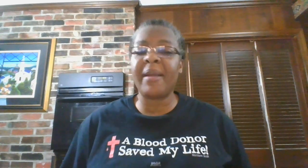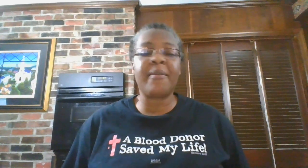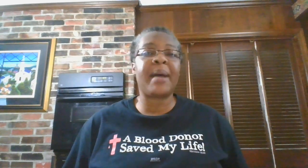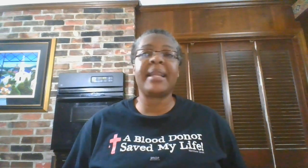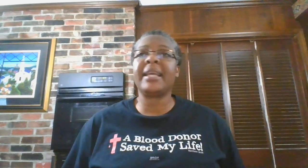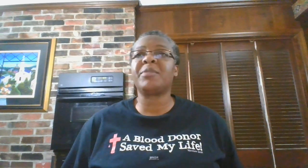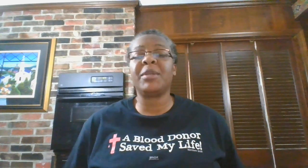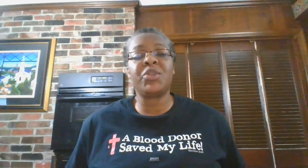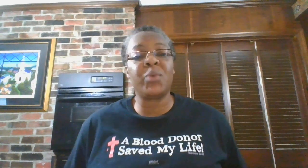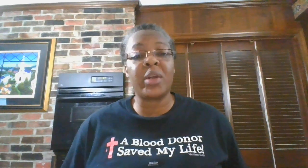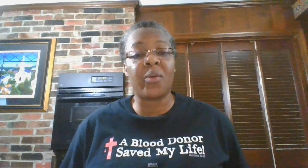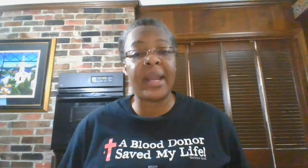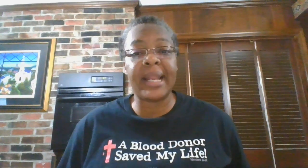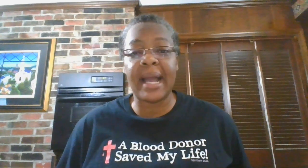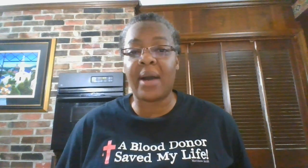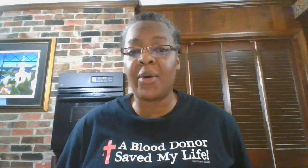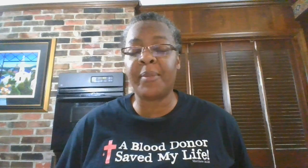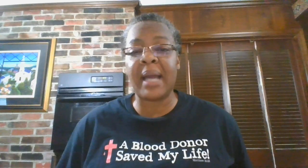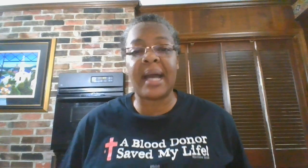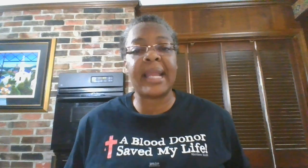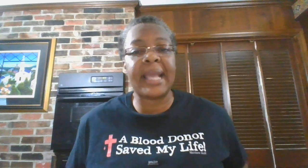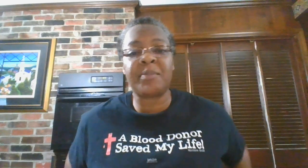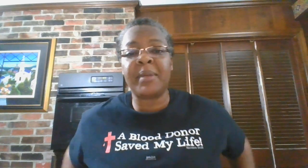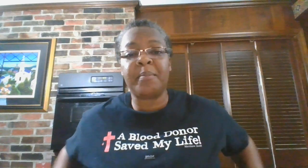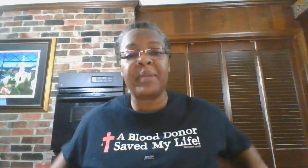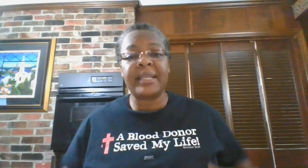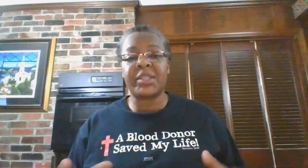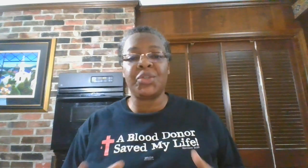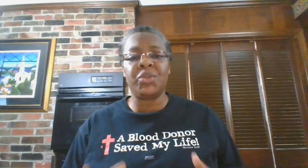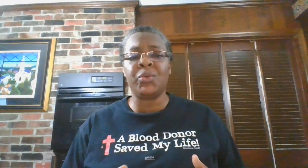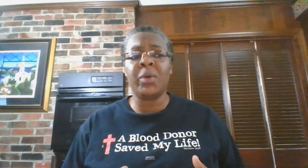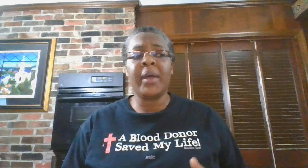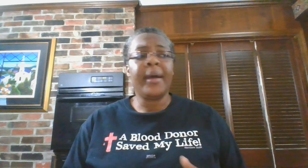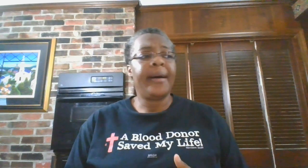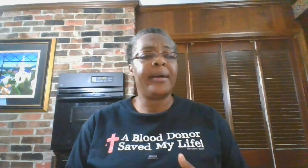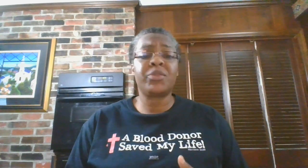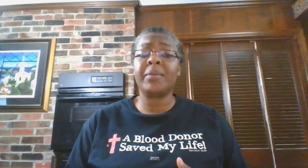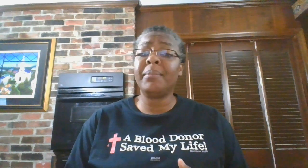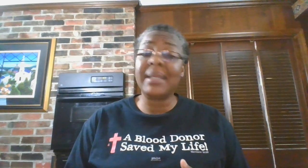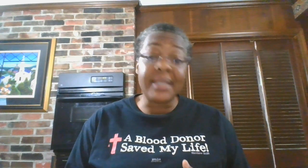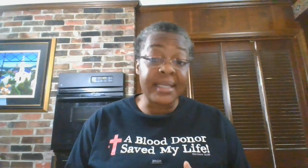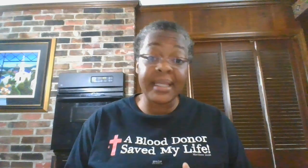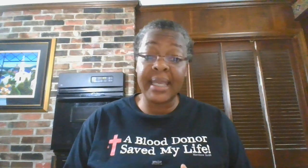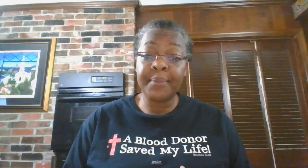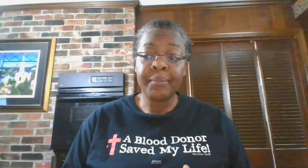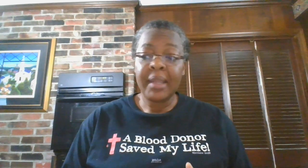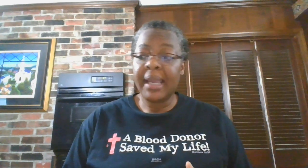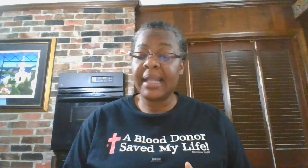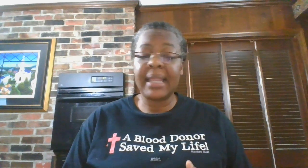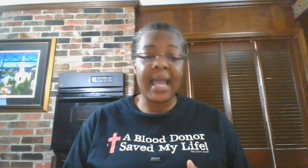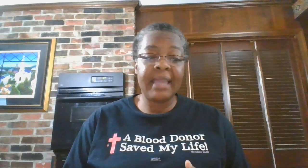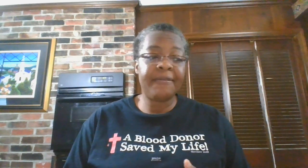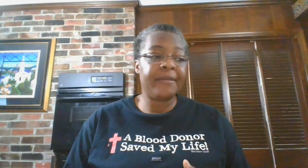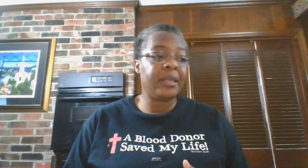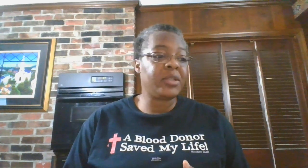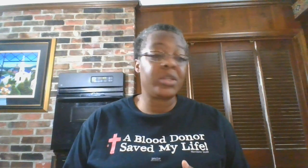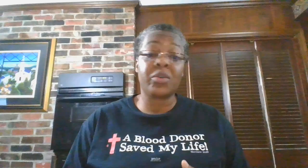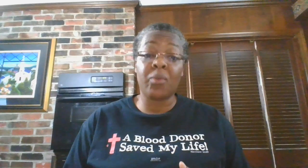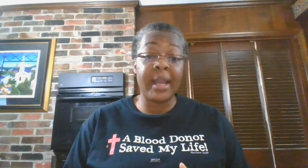everybody has been doing great. I hope God has been blessing you tremendously and life is just great,